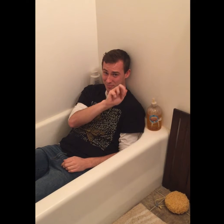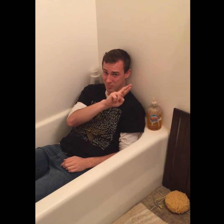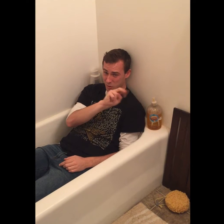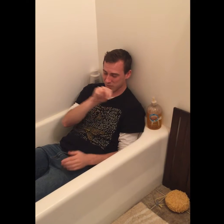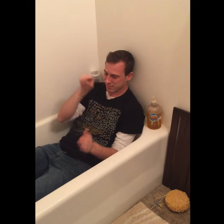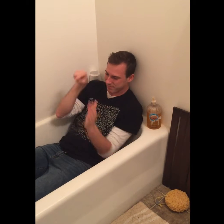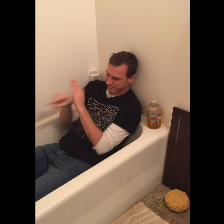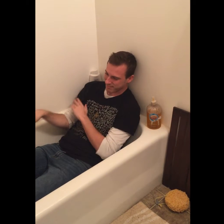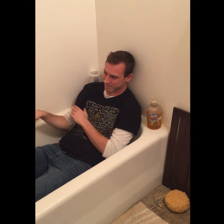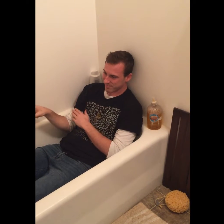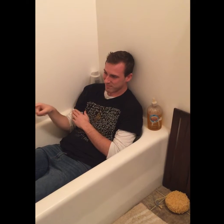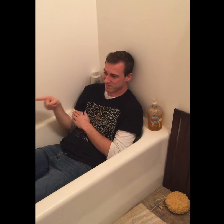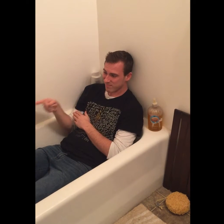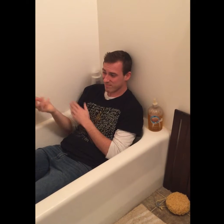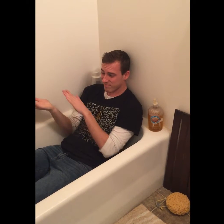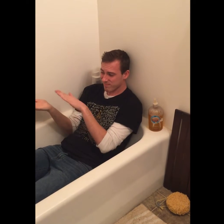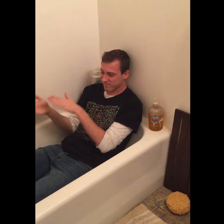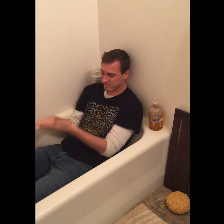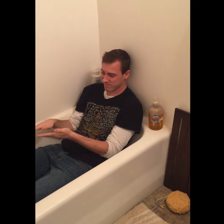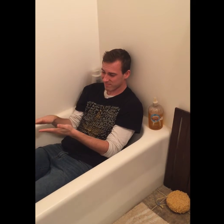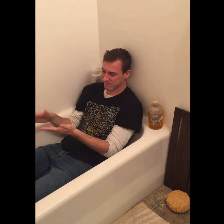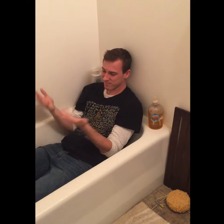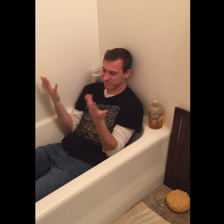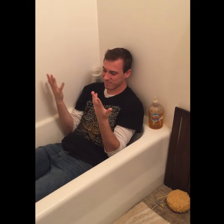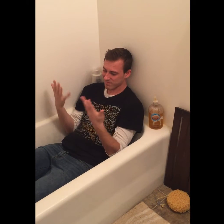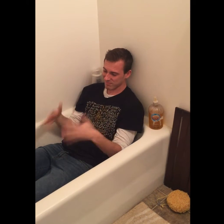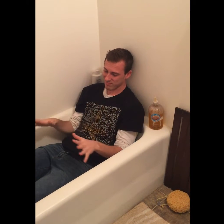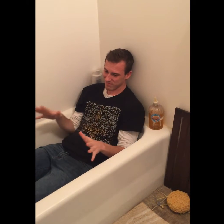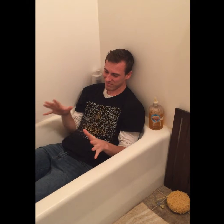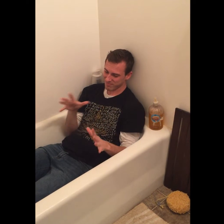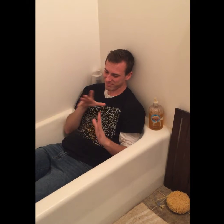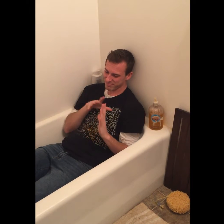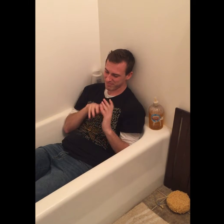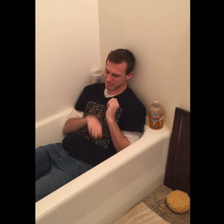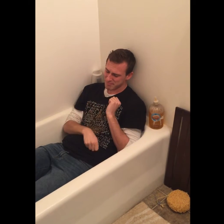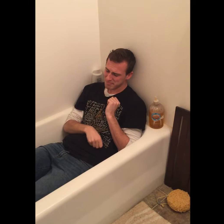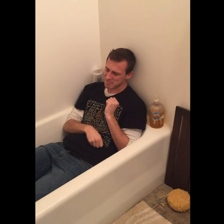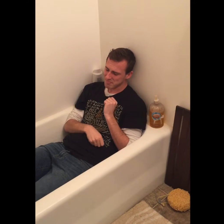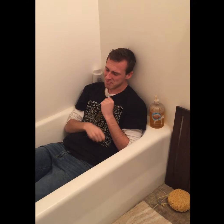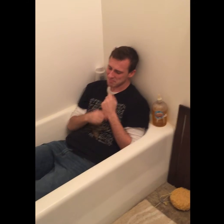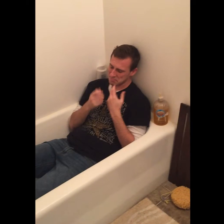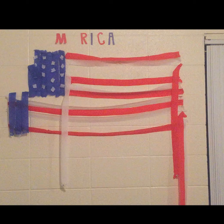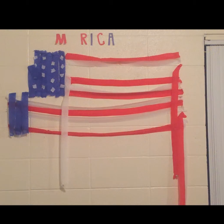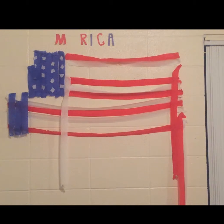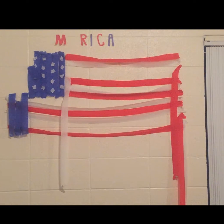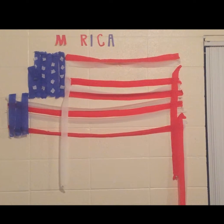temple Connected it to his brain And he wrote his first refrain A testament to his pain